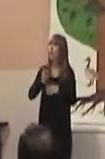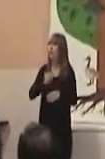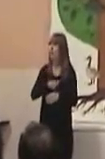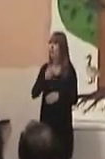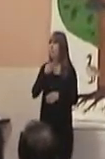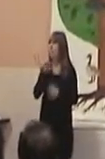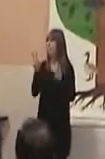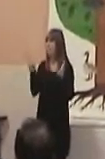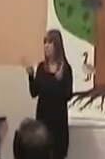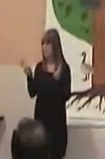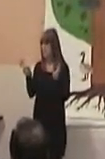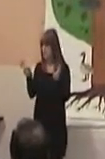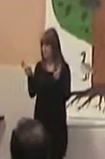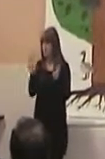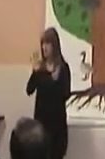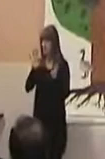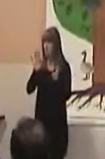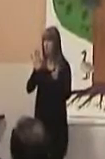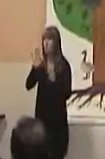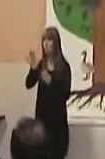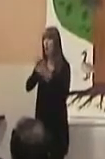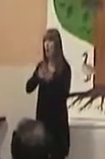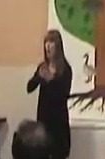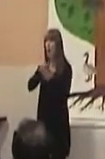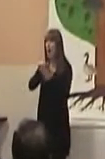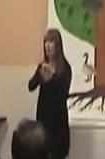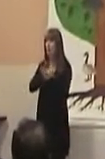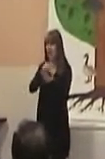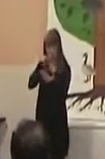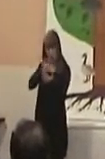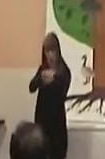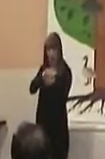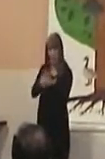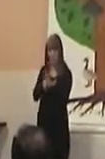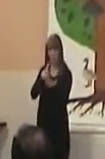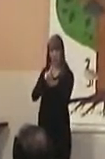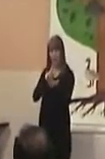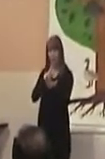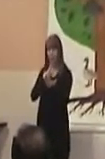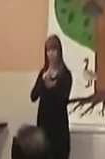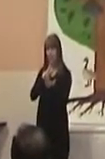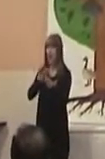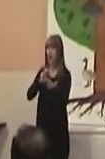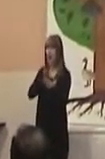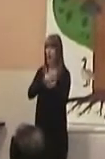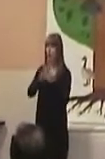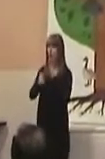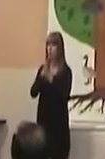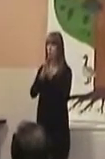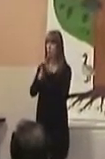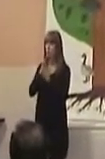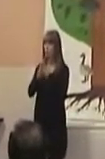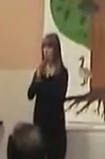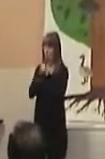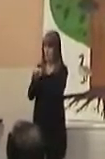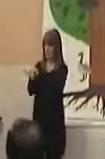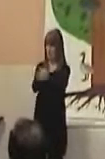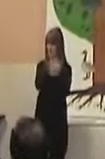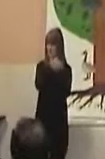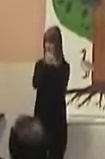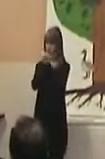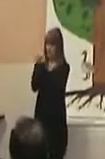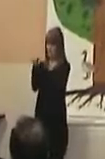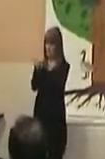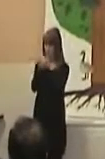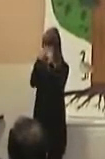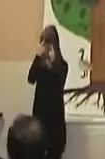agenda. And that's, as part of the Transformation Center's community voice, the most important thing